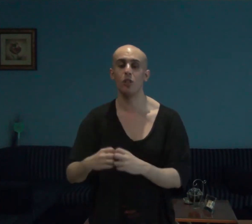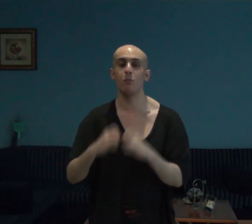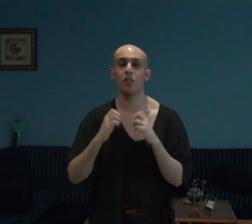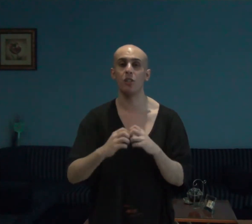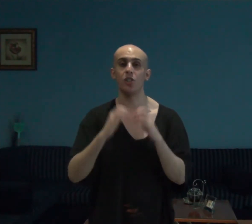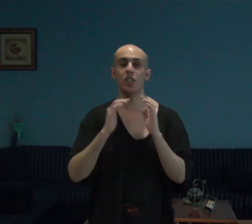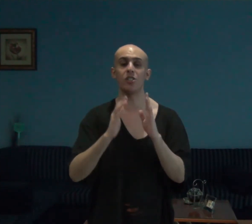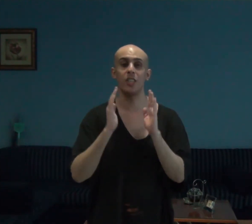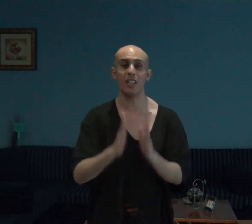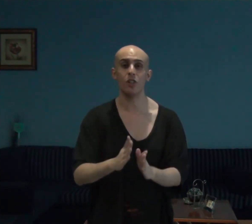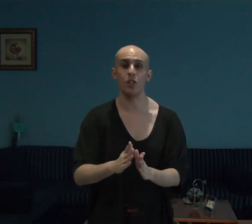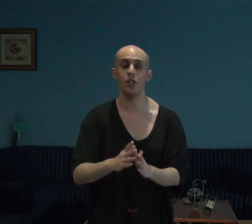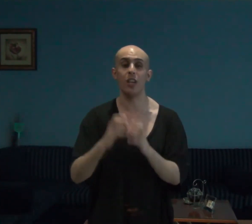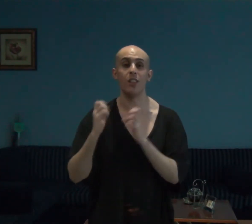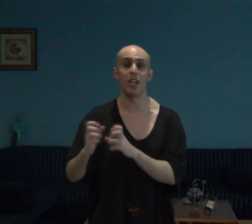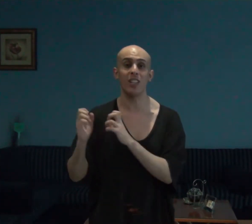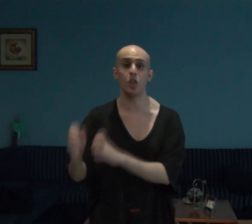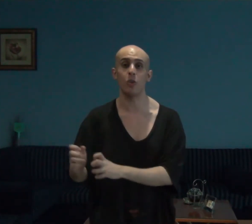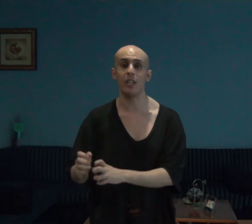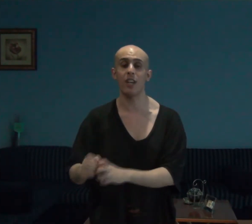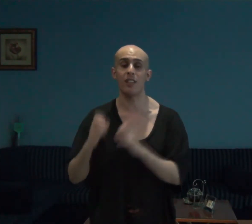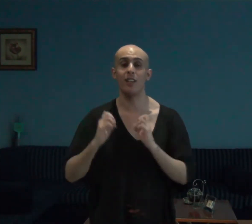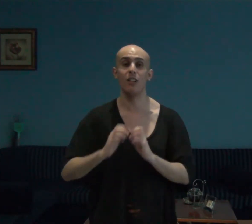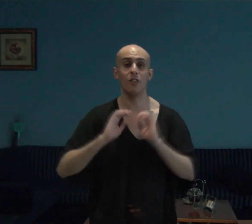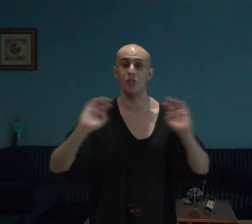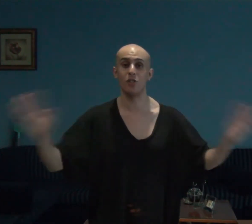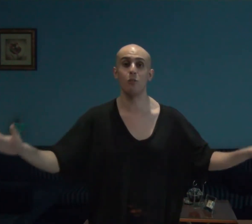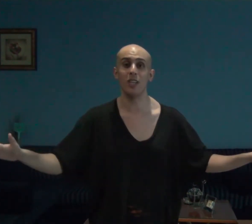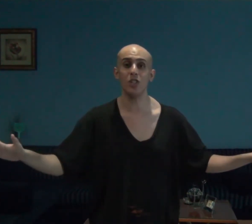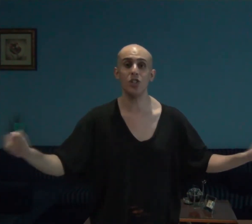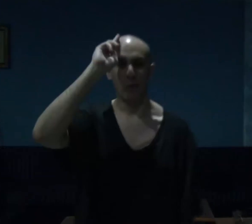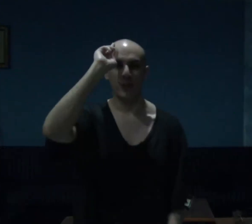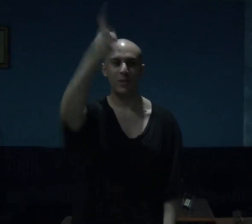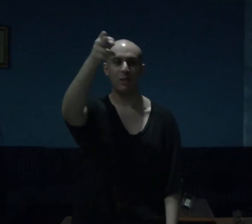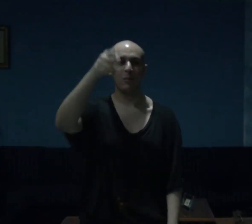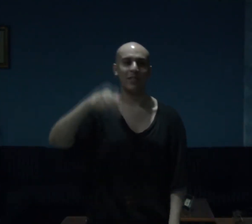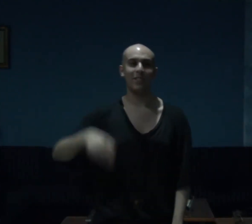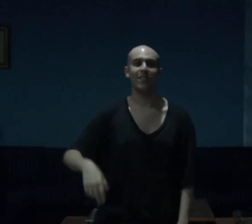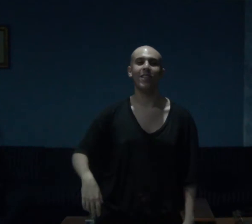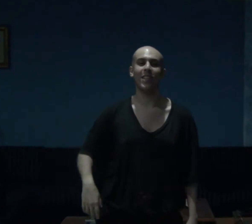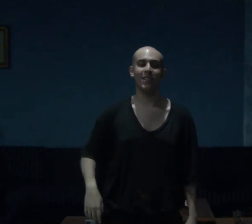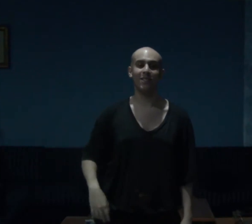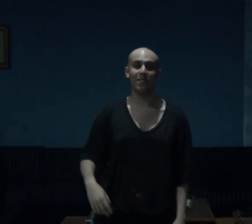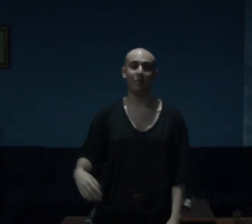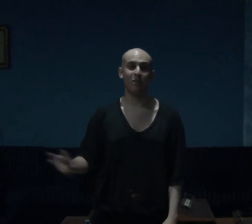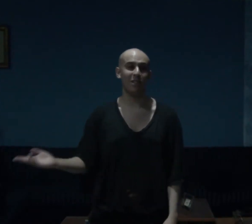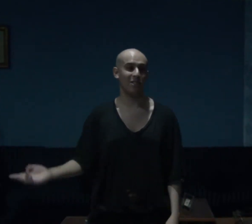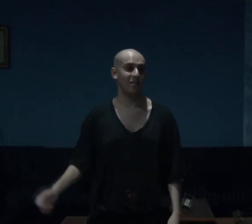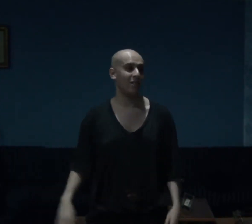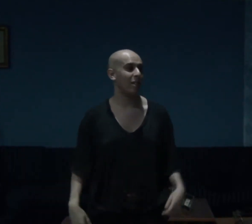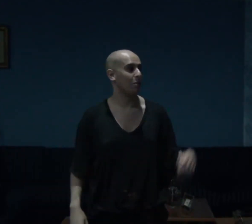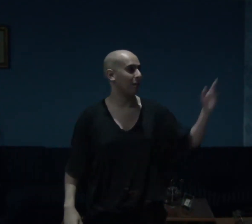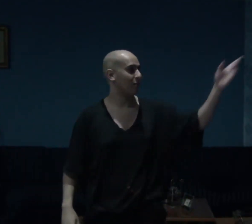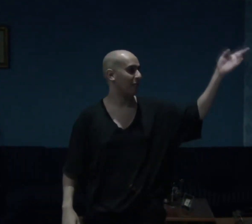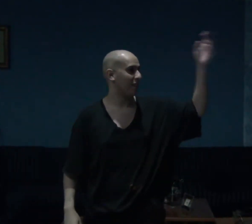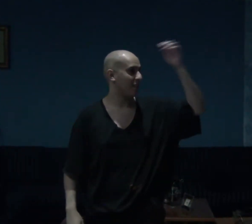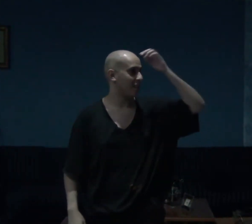because she is that good and that great and i love her so much what's up guys and gals i'm really sorry but right now